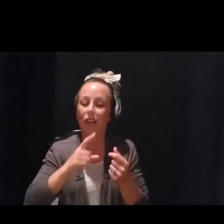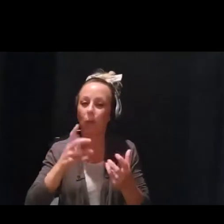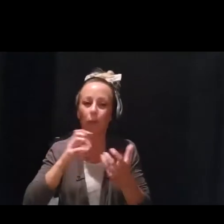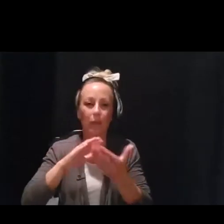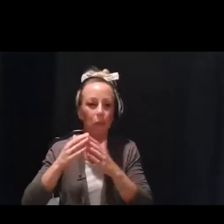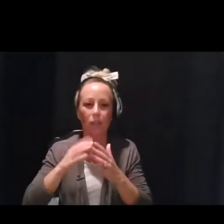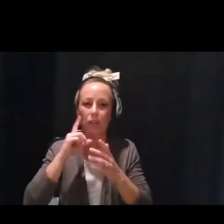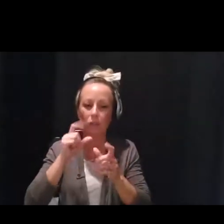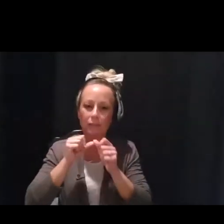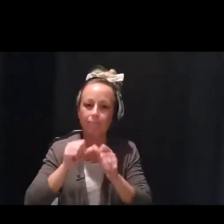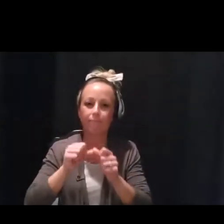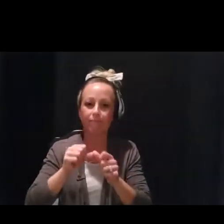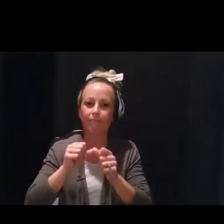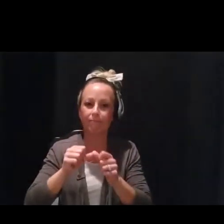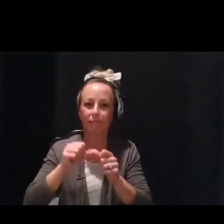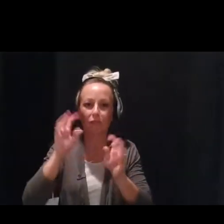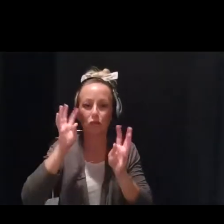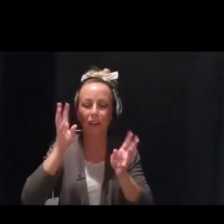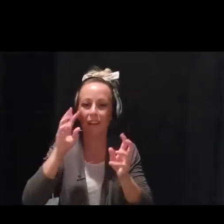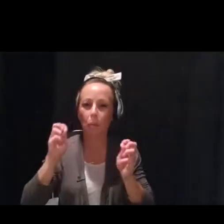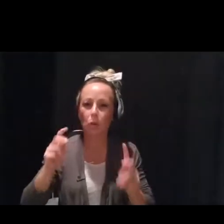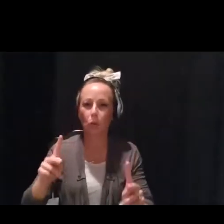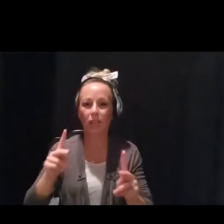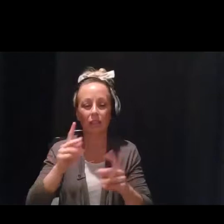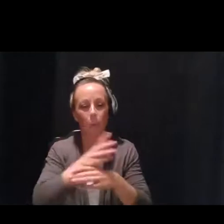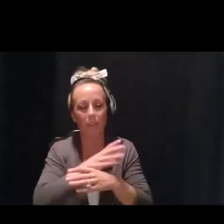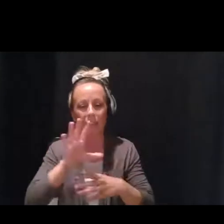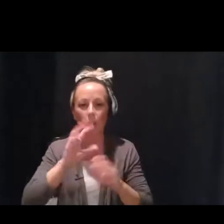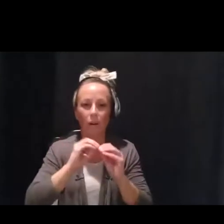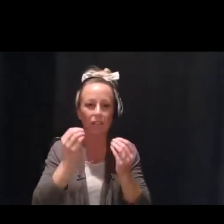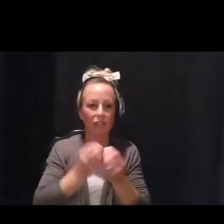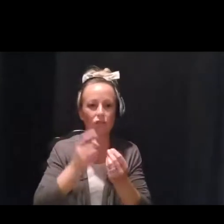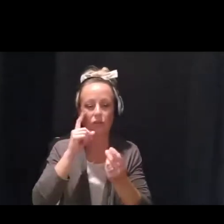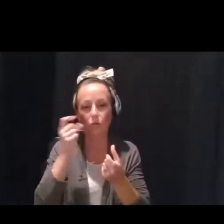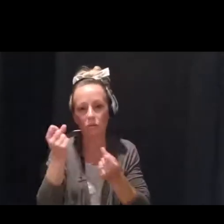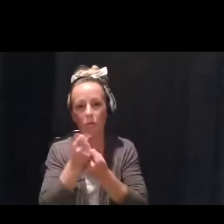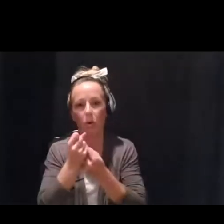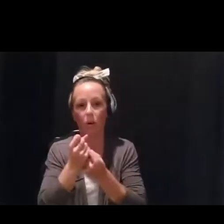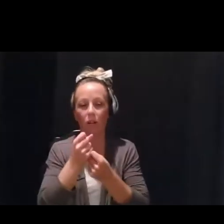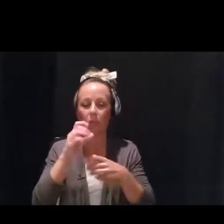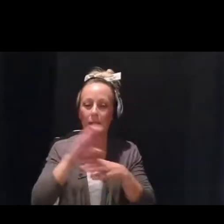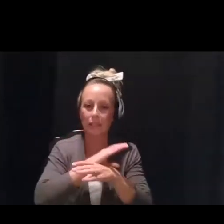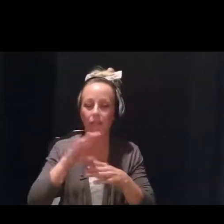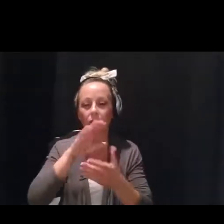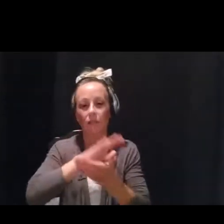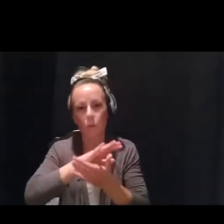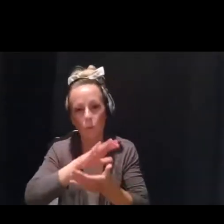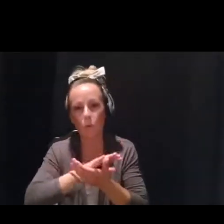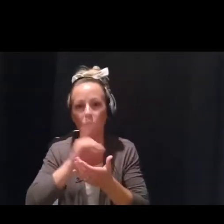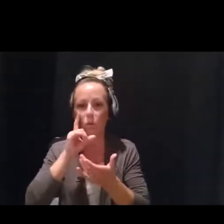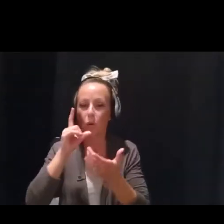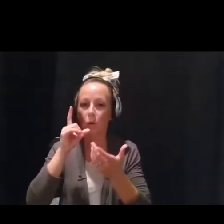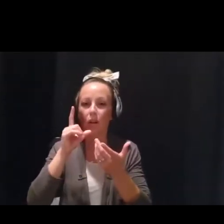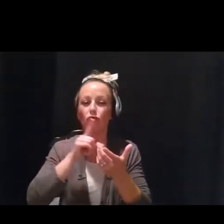stigma by creating opportunities within their organizations and their businesses, their schools and their systems to openly